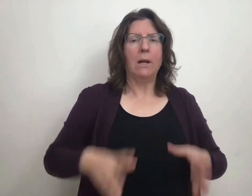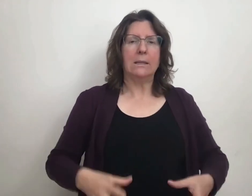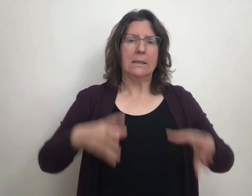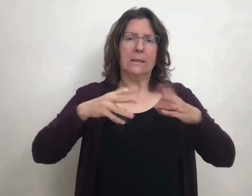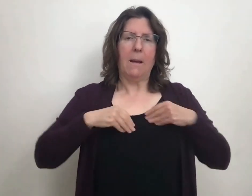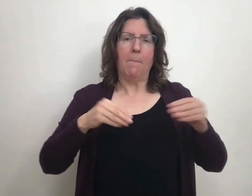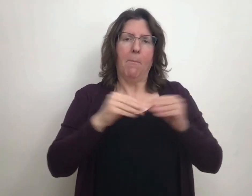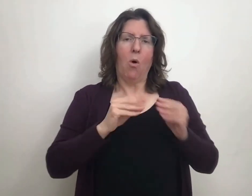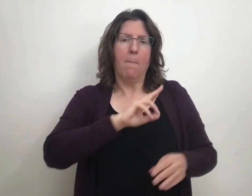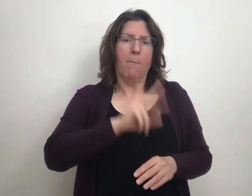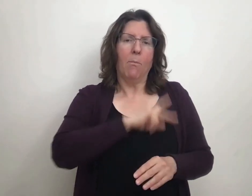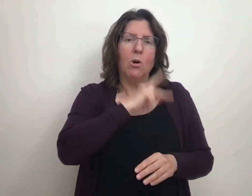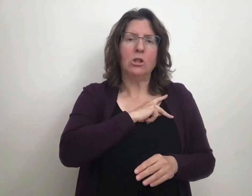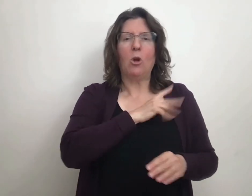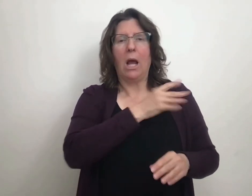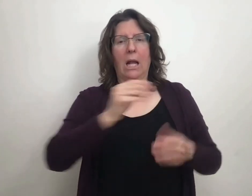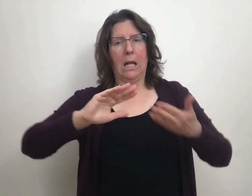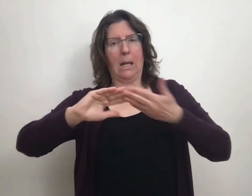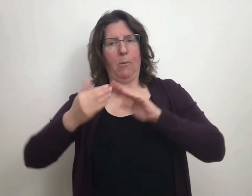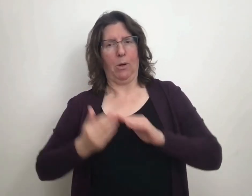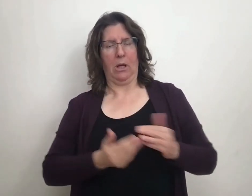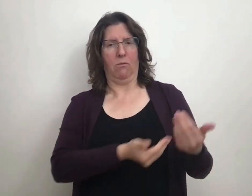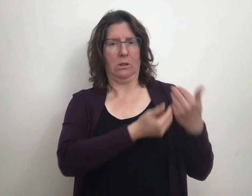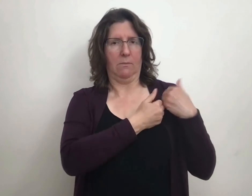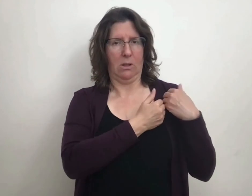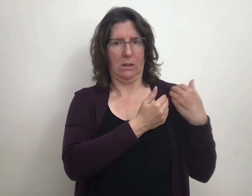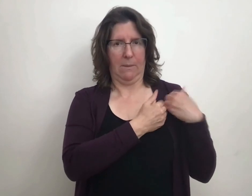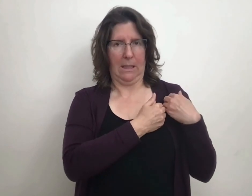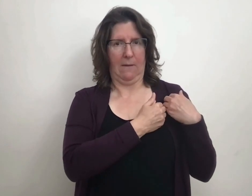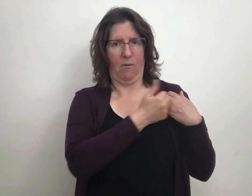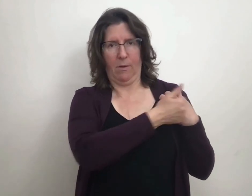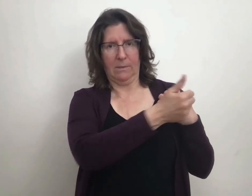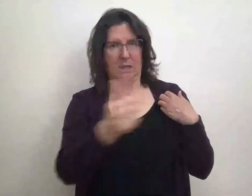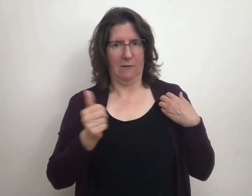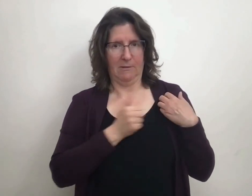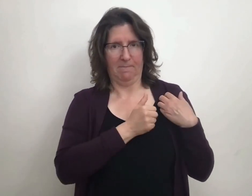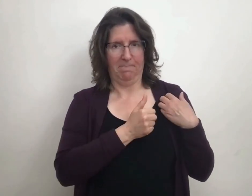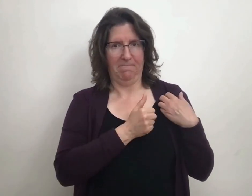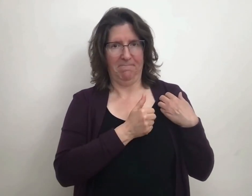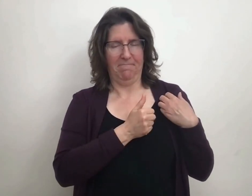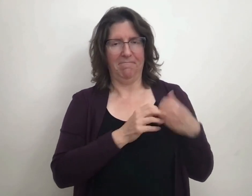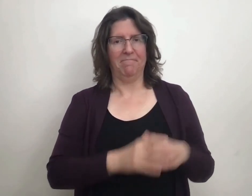I also noticed that they took on more personal and communal responsibilities. The students started reading